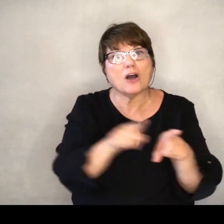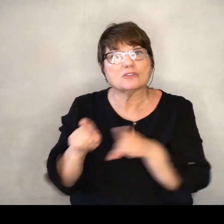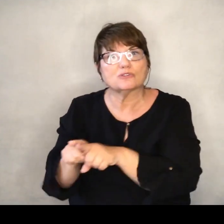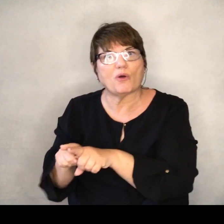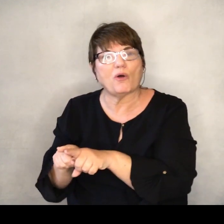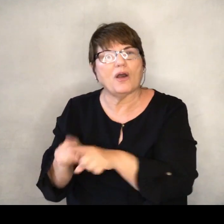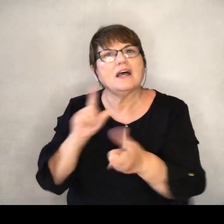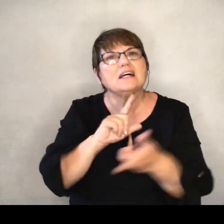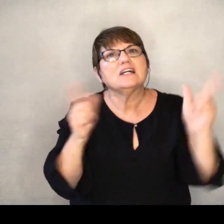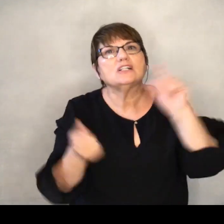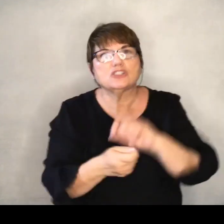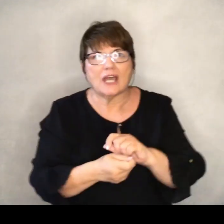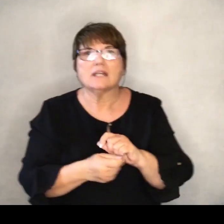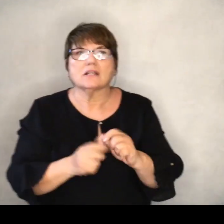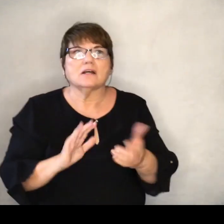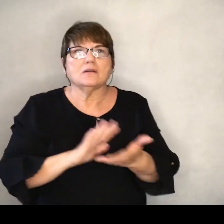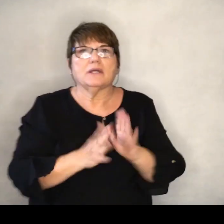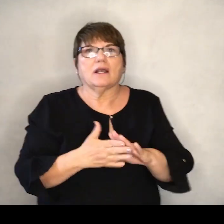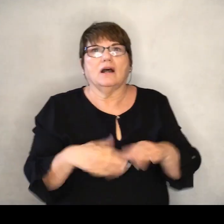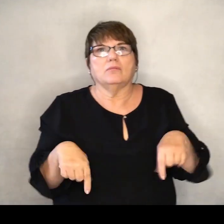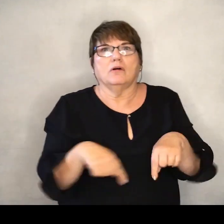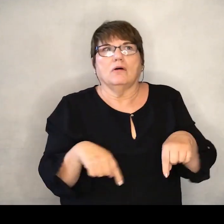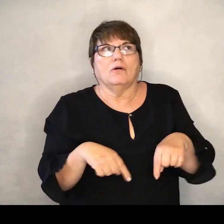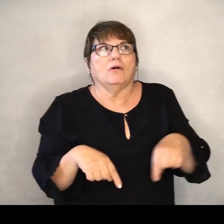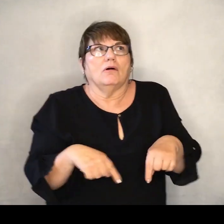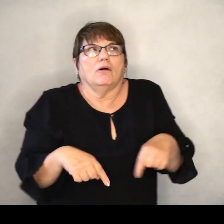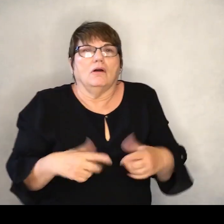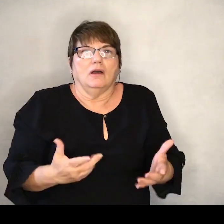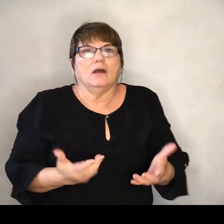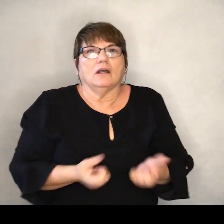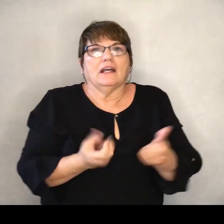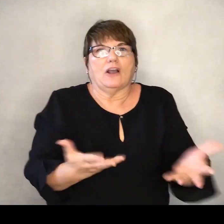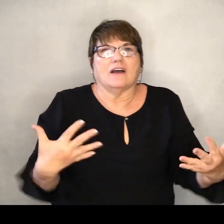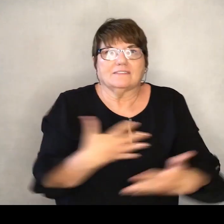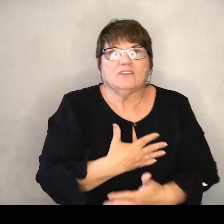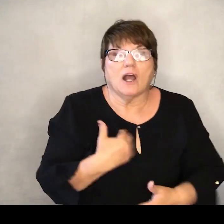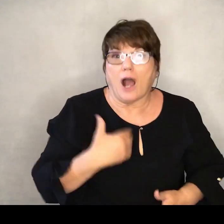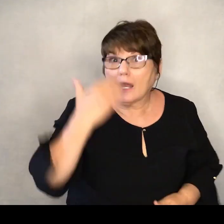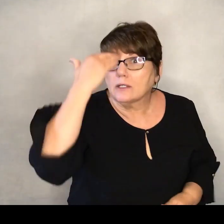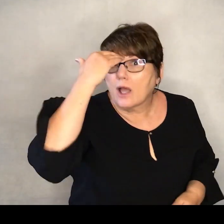Change can be scary. And can bring about a multitude of fears. I know.